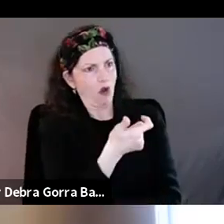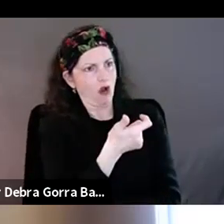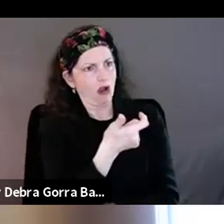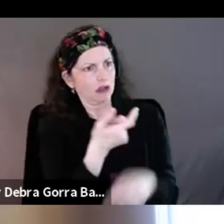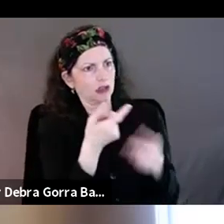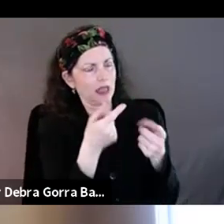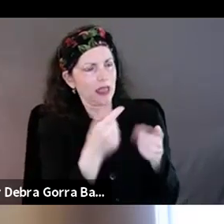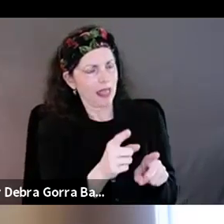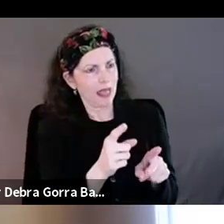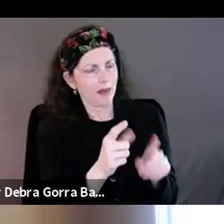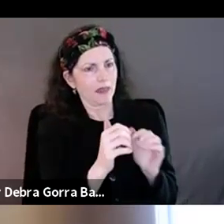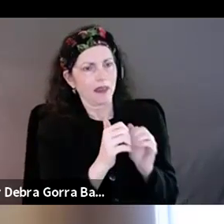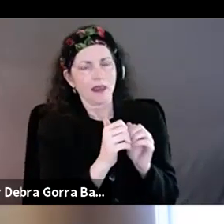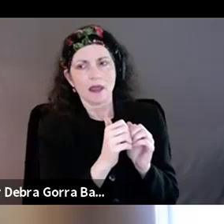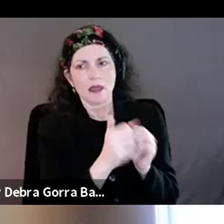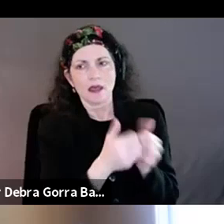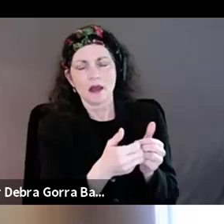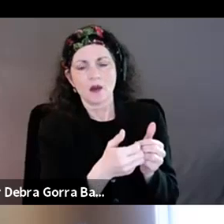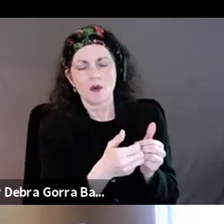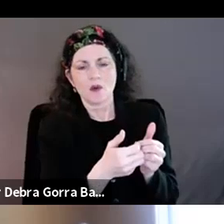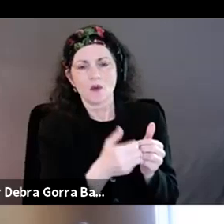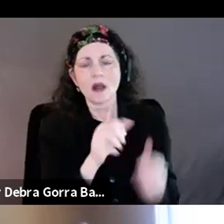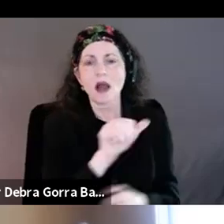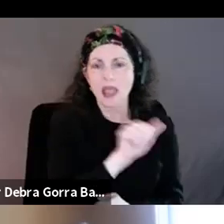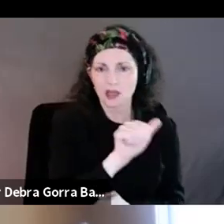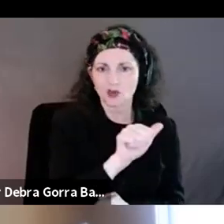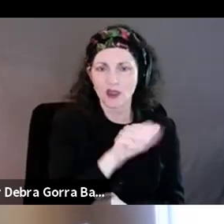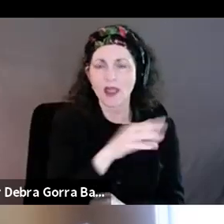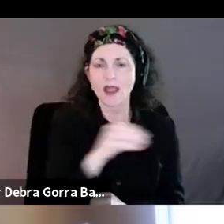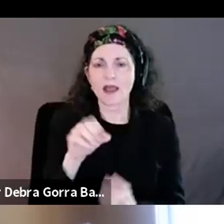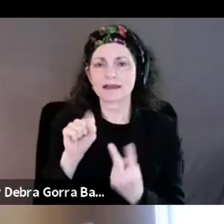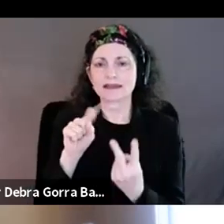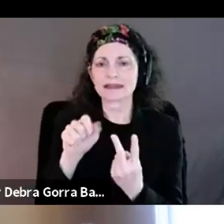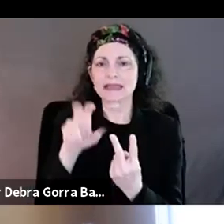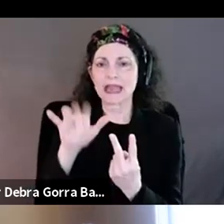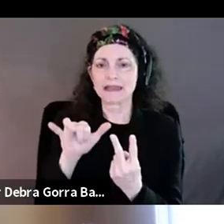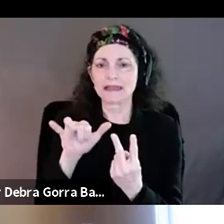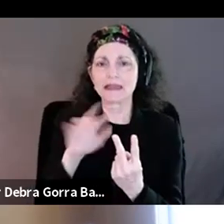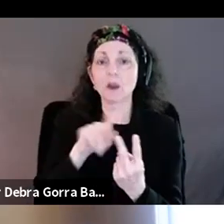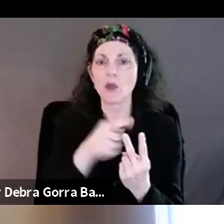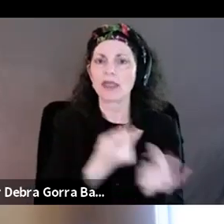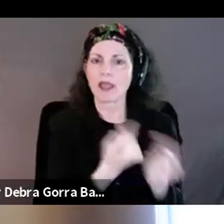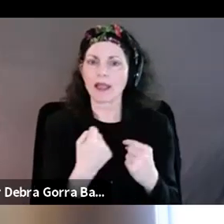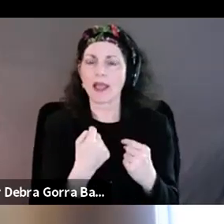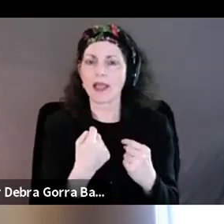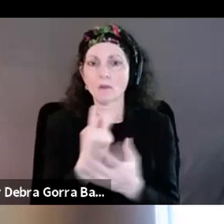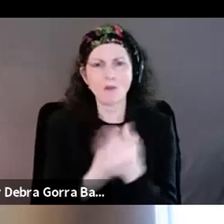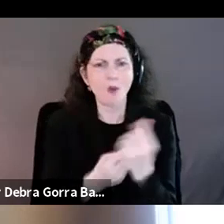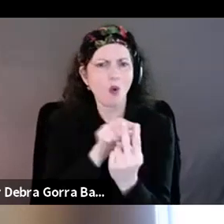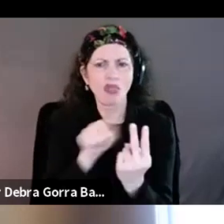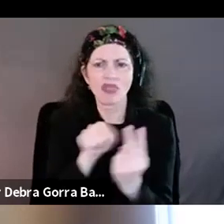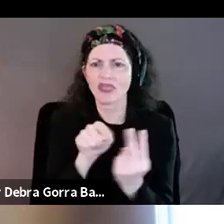which Andrea and when Stacey was here, Stacey too, have been so